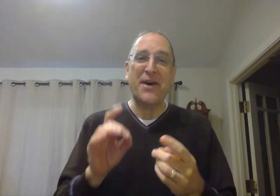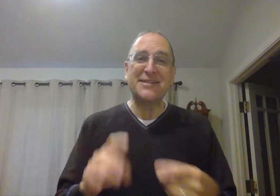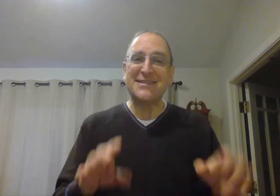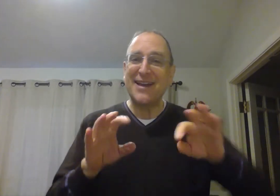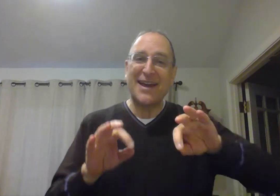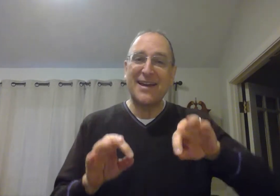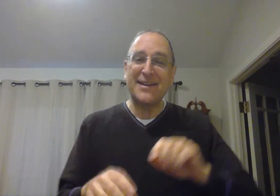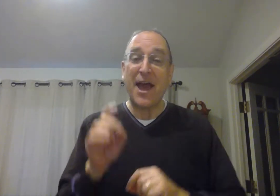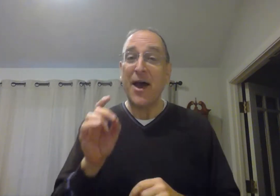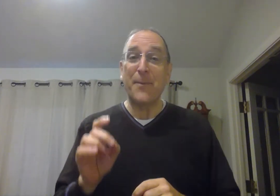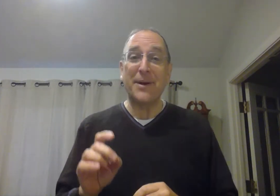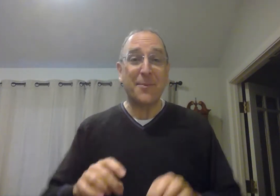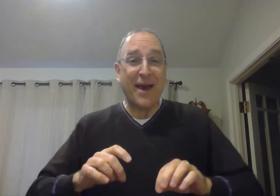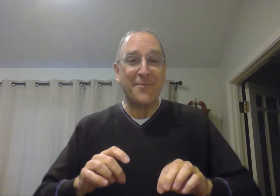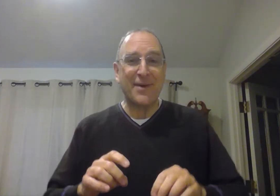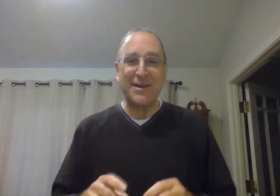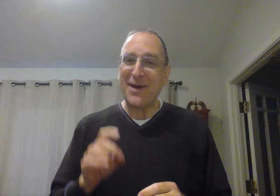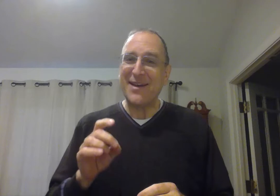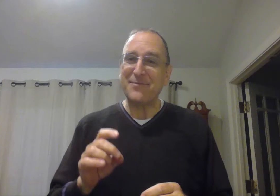day. Patapan, Patapan,